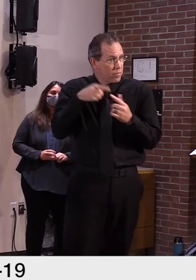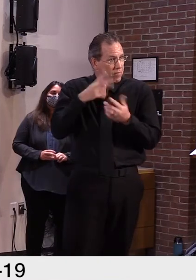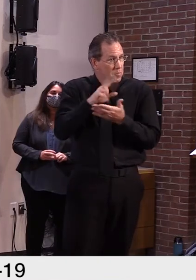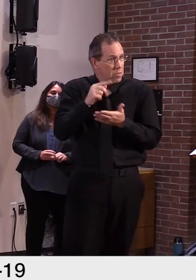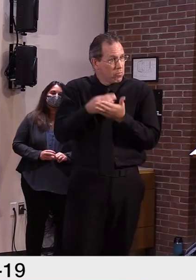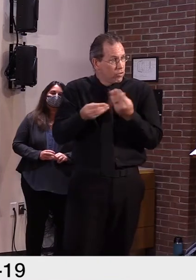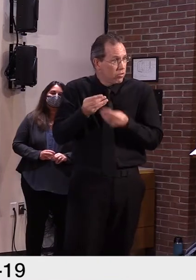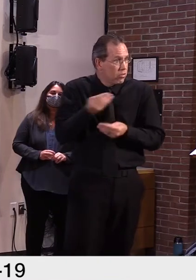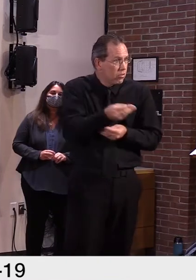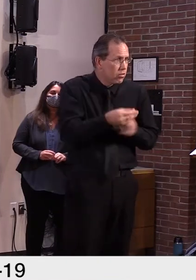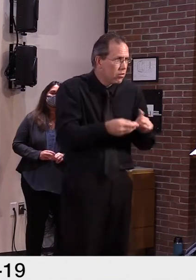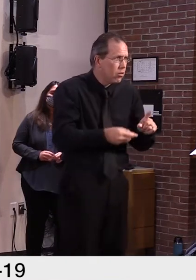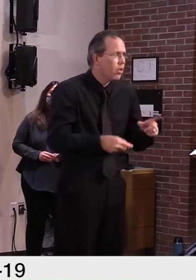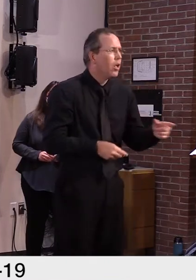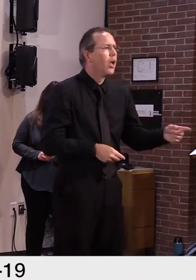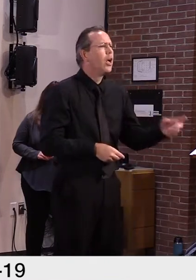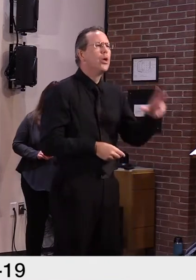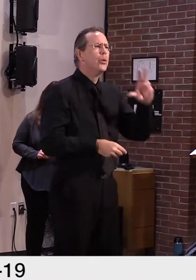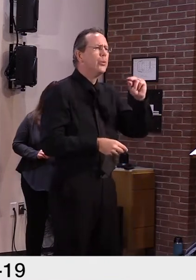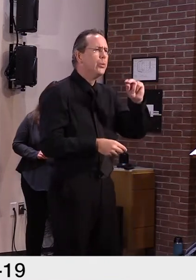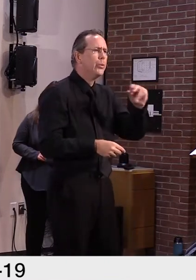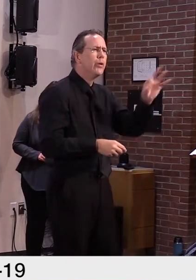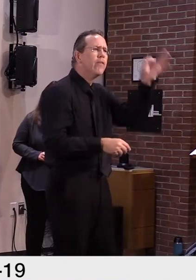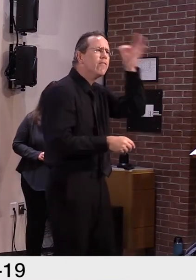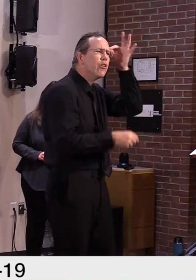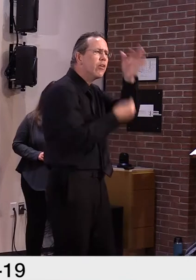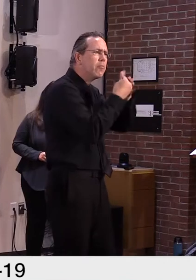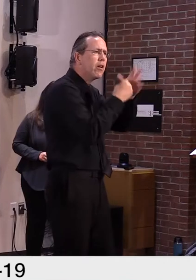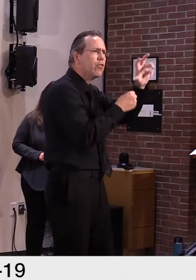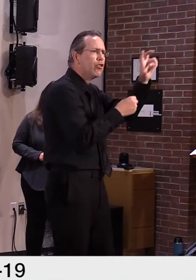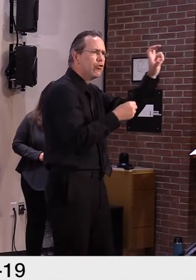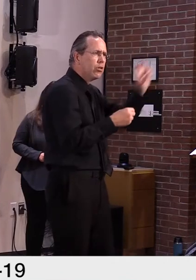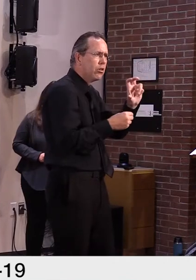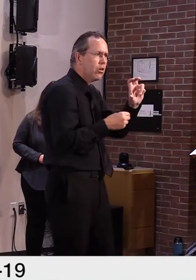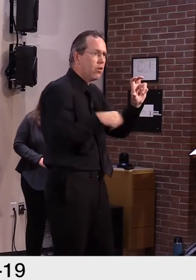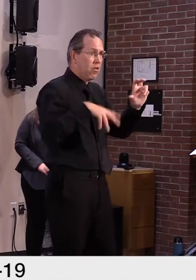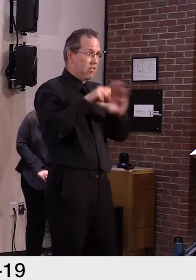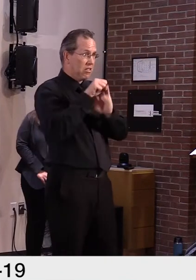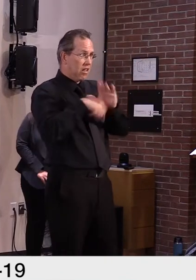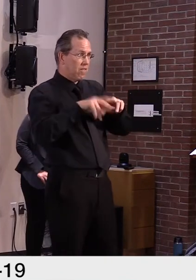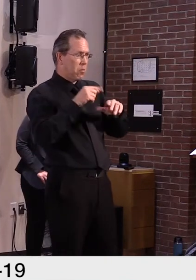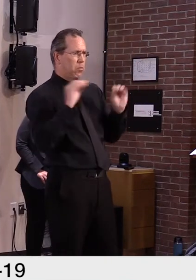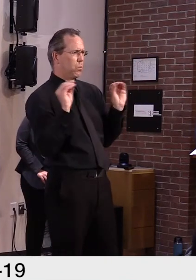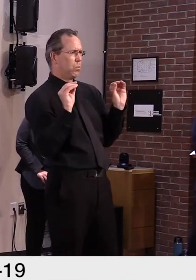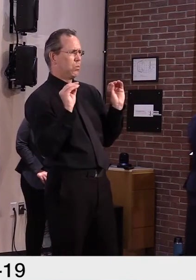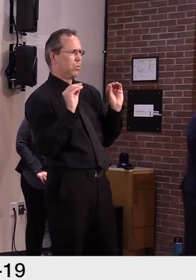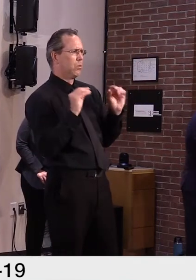was three weeks to begin with, and then there's a second tier of another three weeks, I believe. Is that correct, Commissioner Harrington?